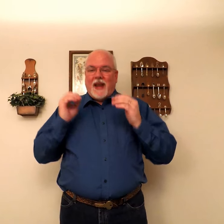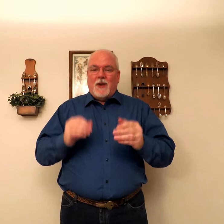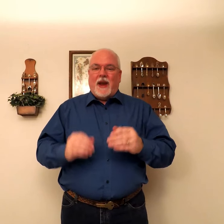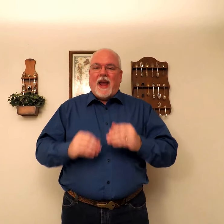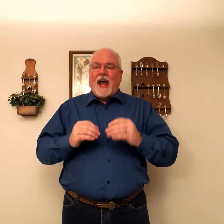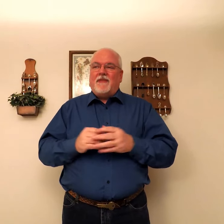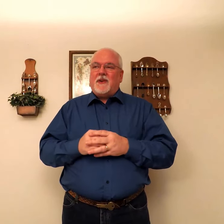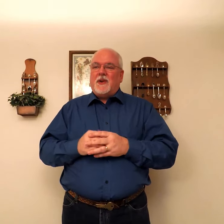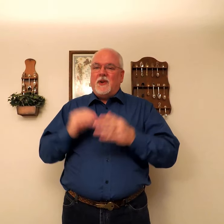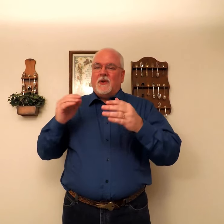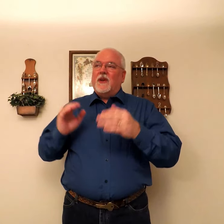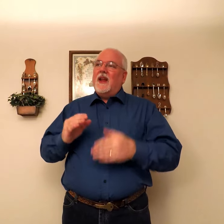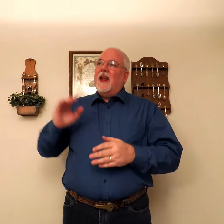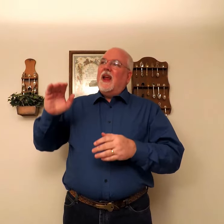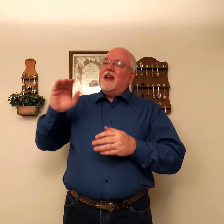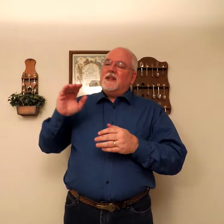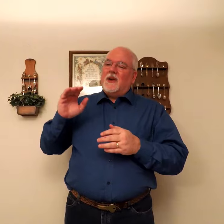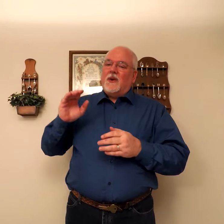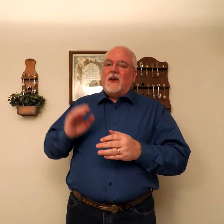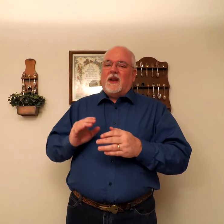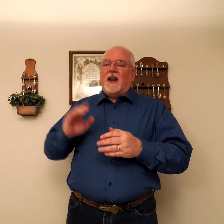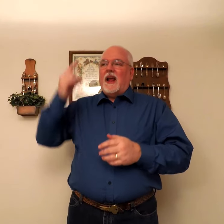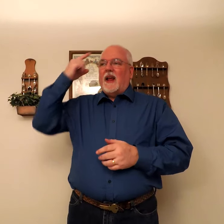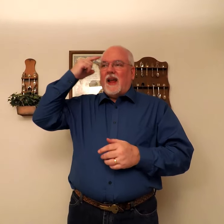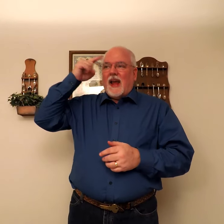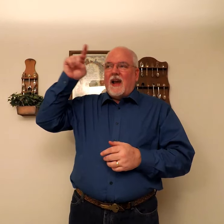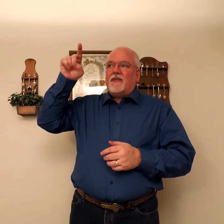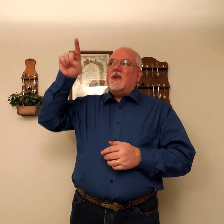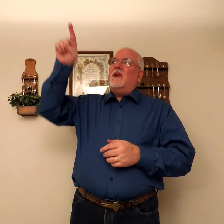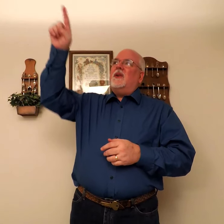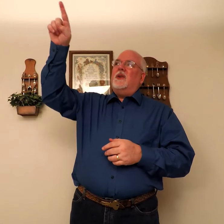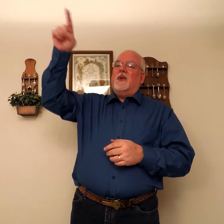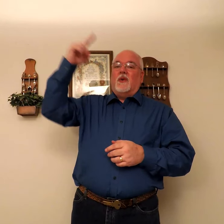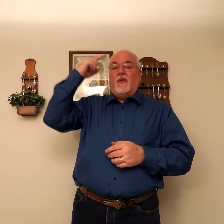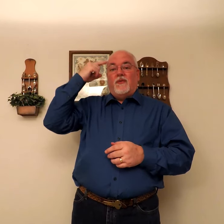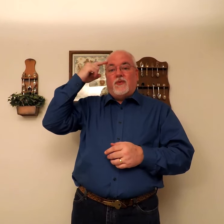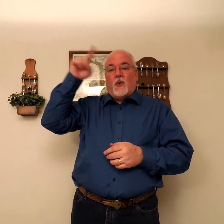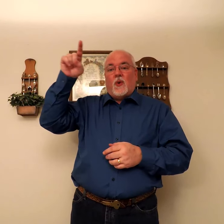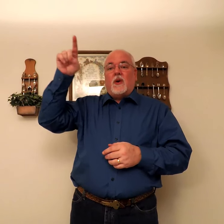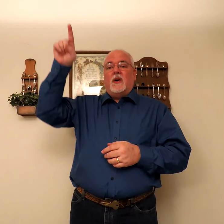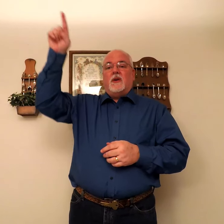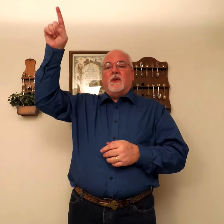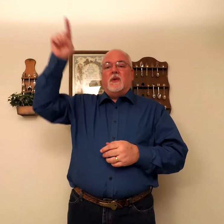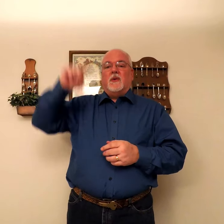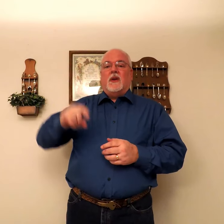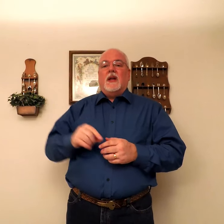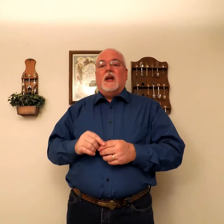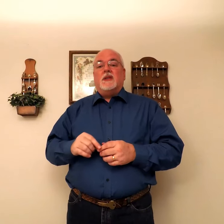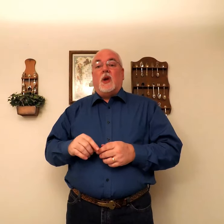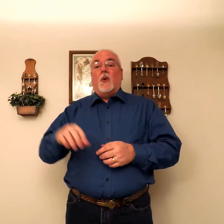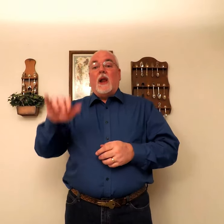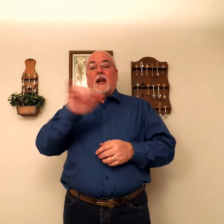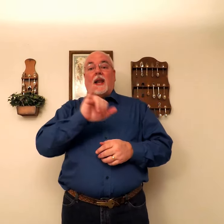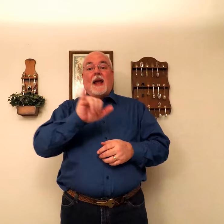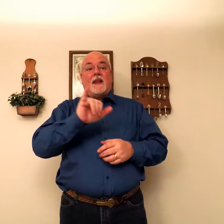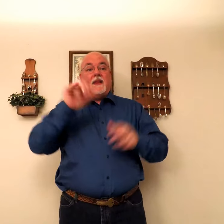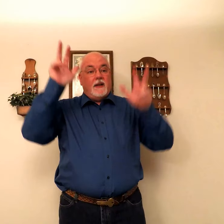Anyway. After you. So. After you. For you. So. Like the